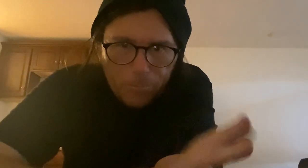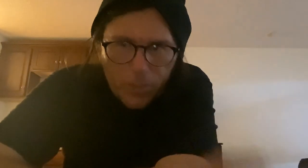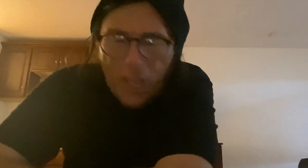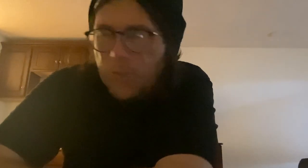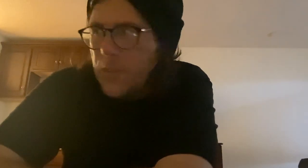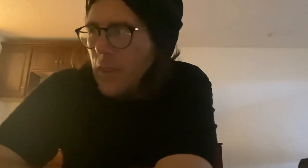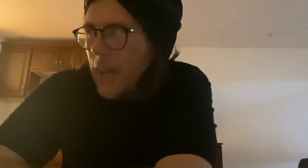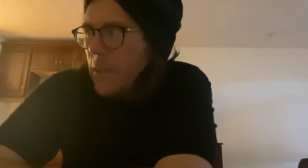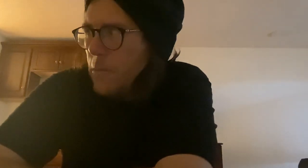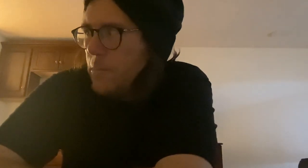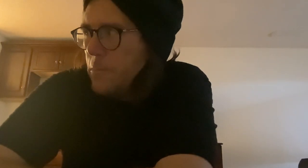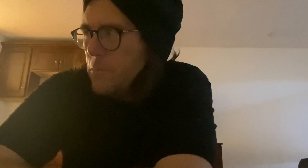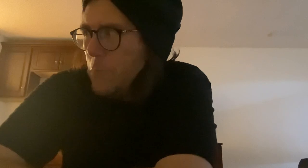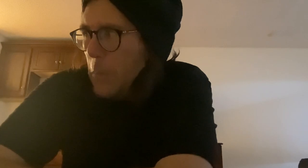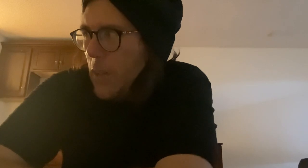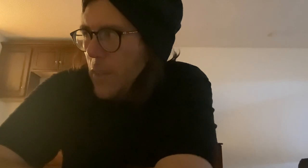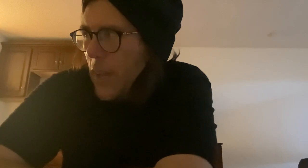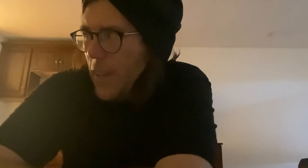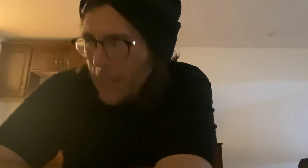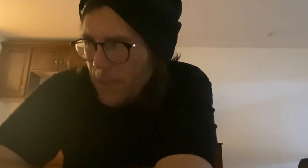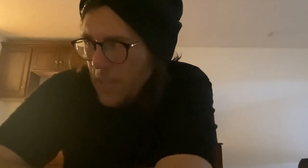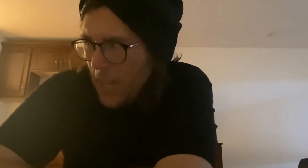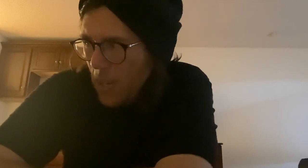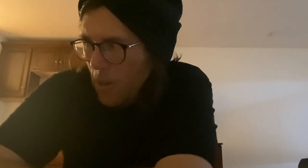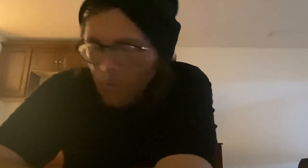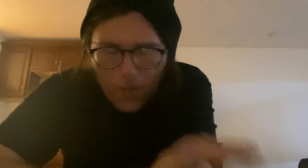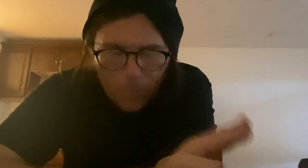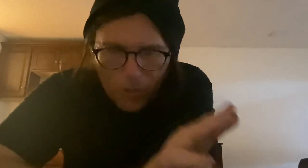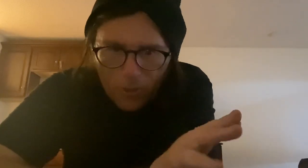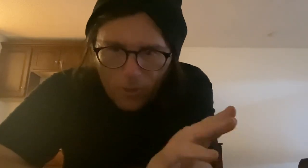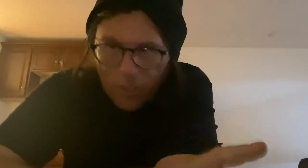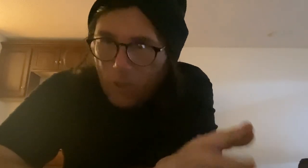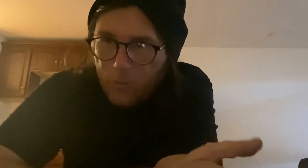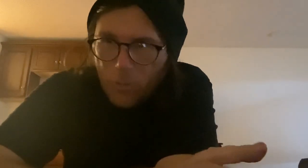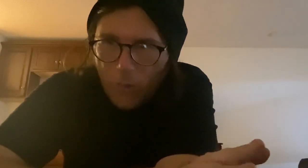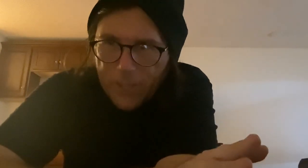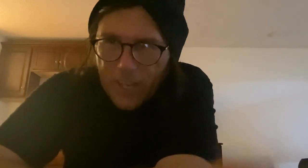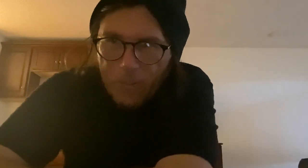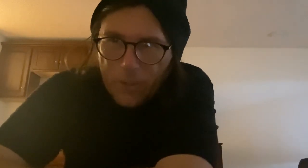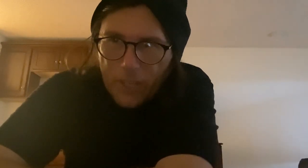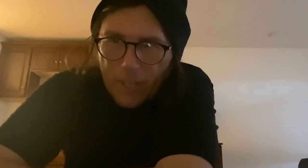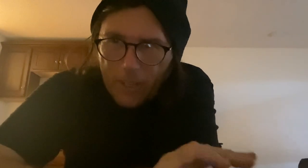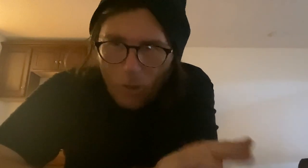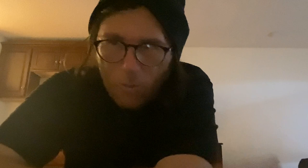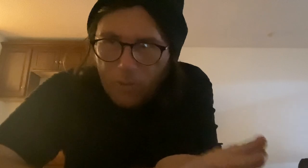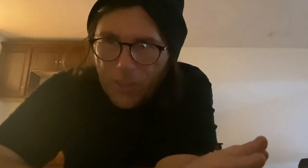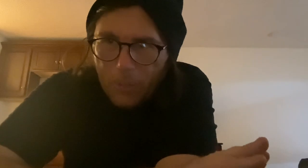Yeah, there's a lot of people online that are saying, oh, they're going to go to the wayside when they overflood the